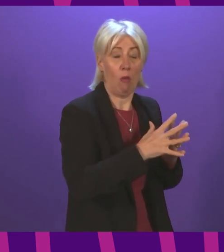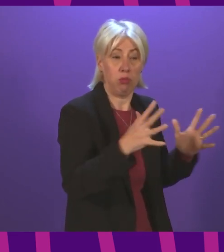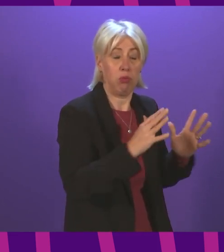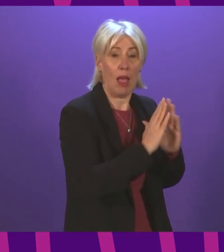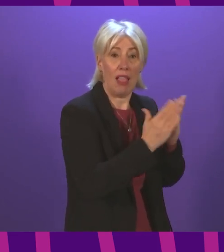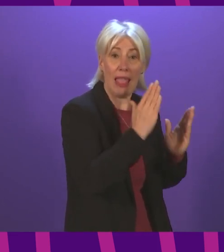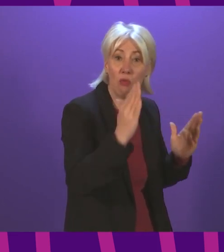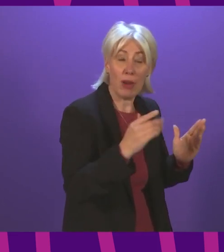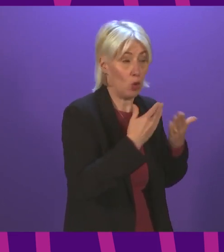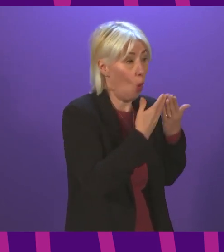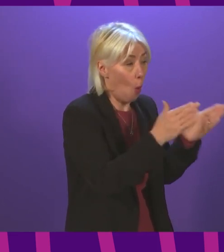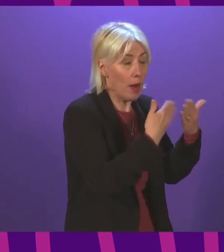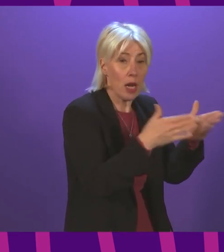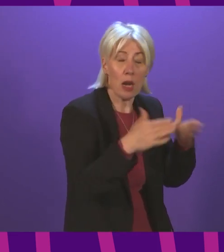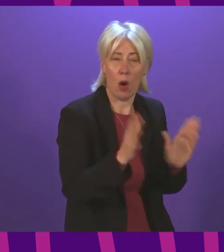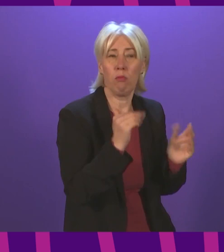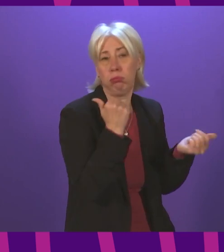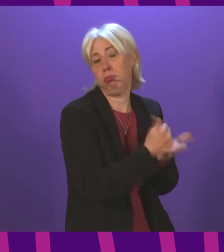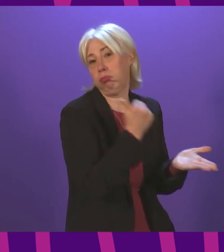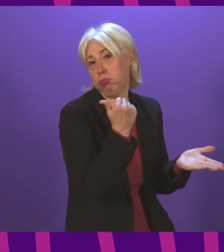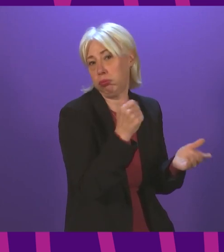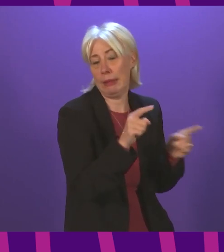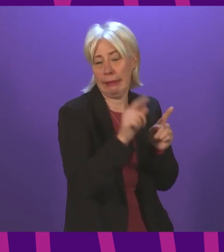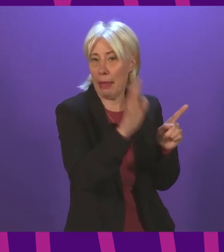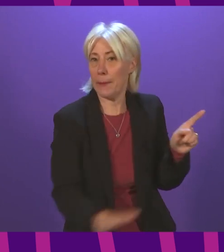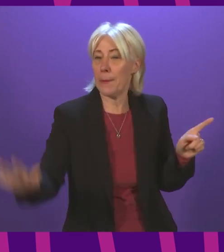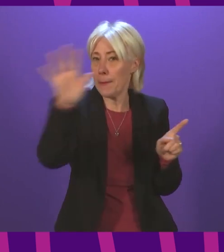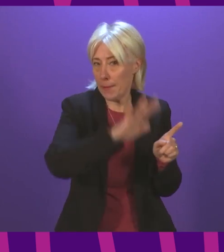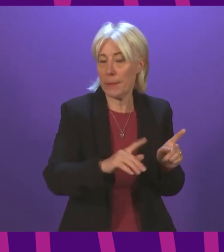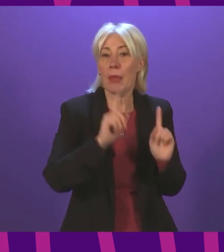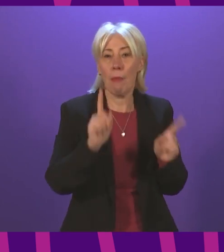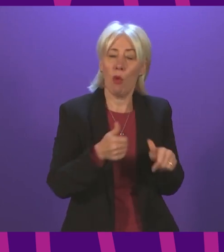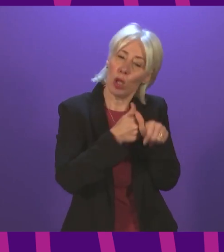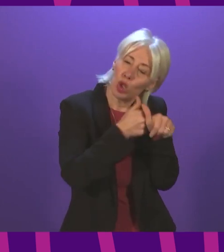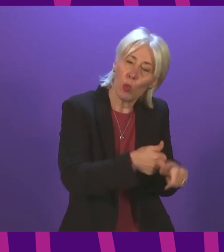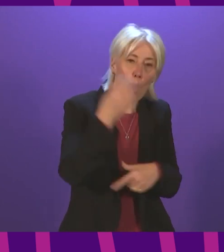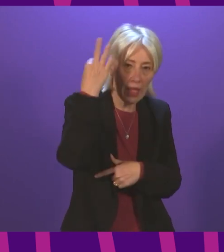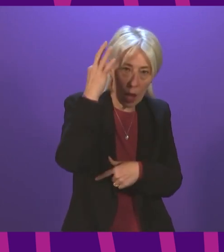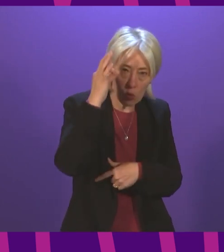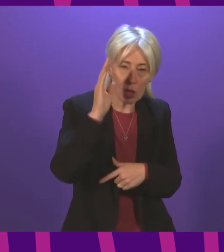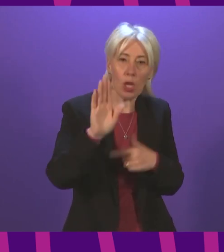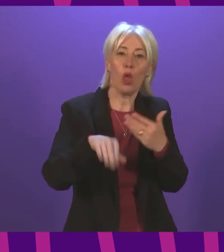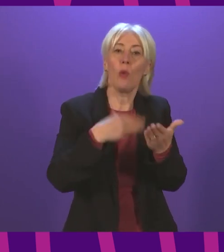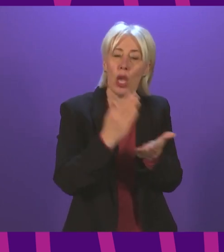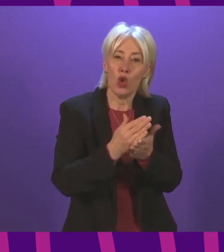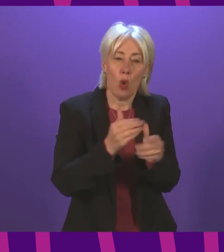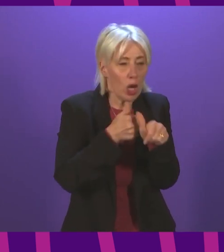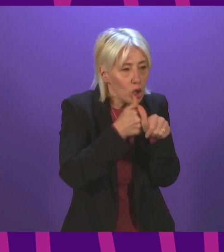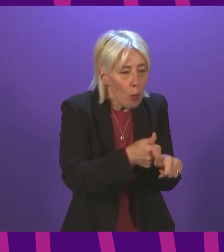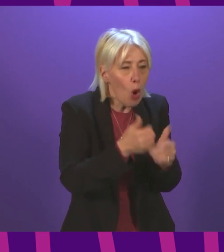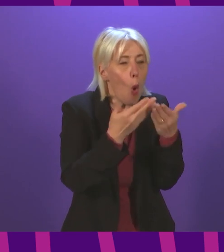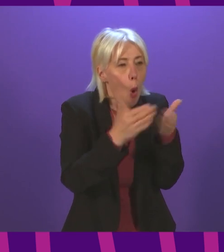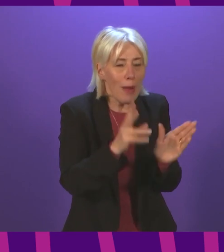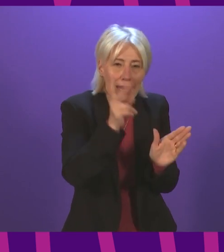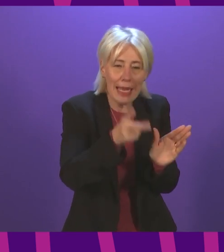libraries are open again. And that is welcome, as is the case across the country. But it's important that we support councils to get the remaining ones open as quickly as